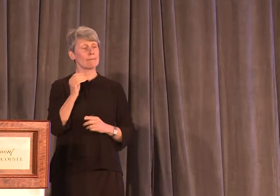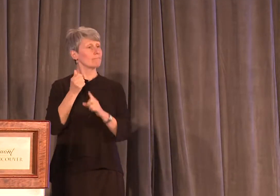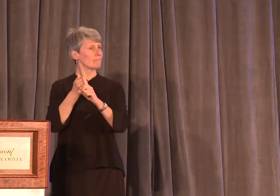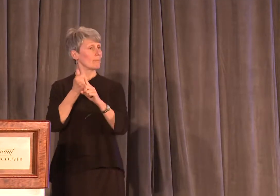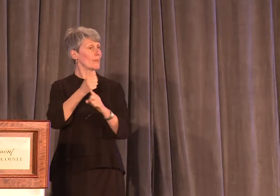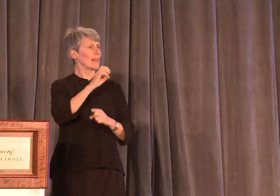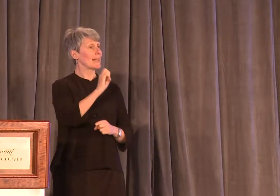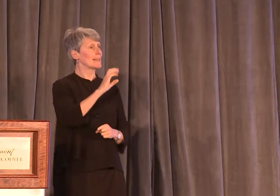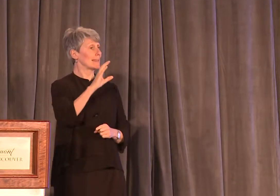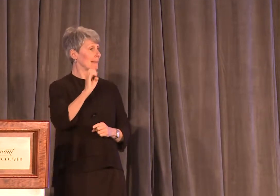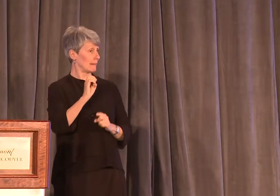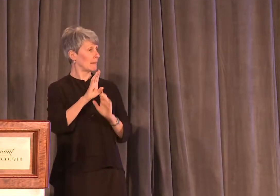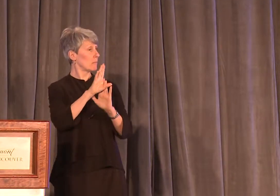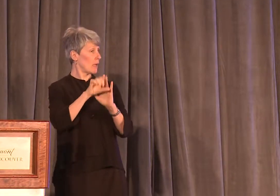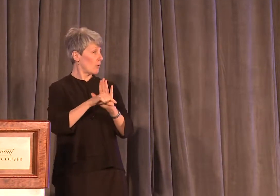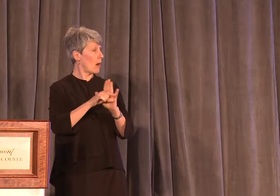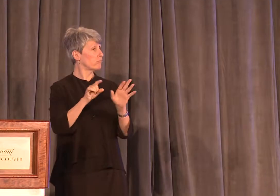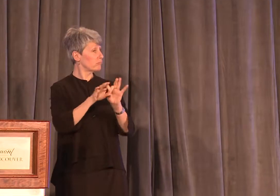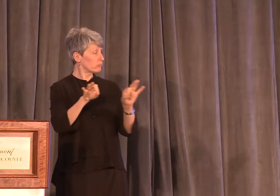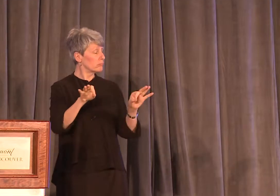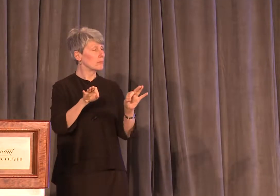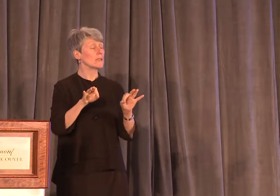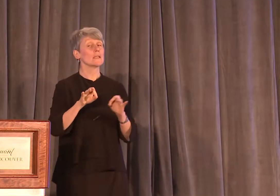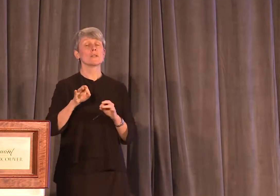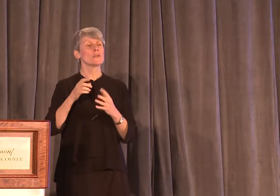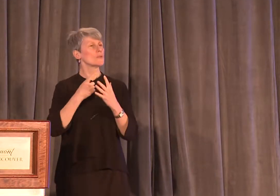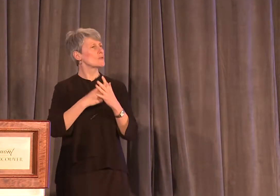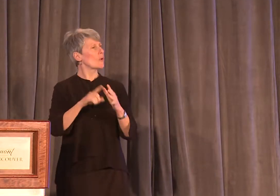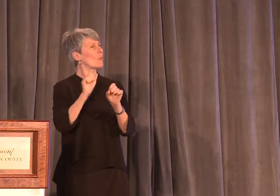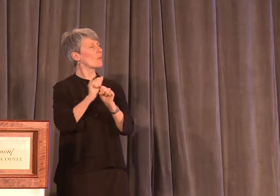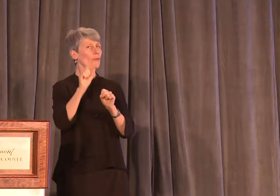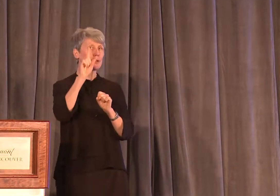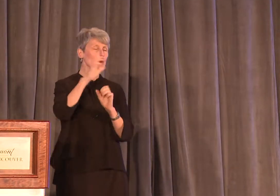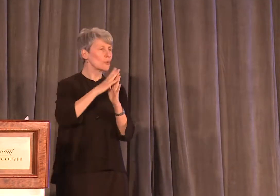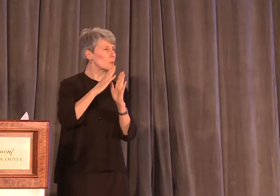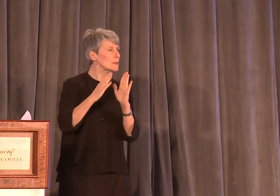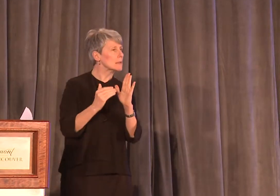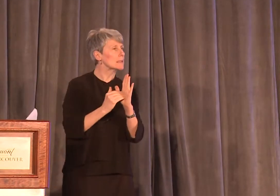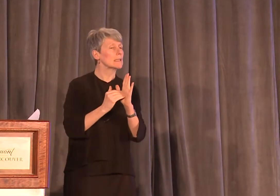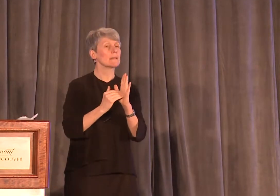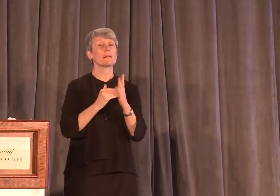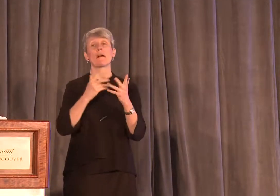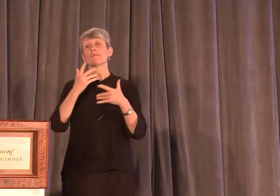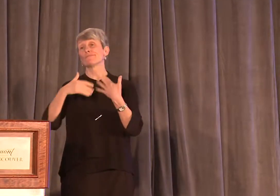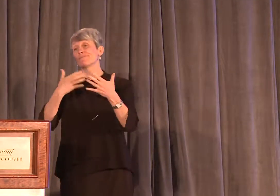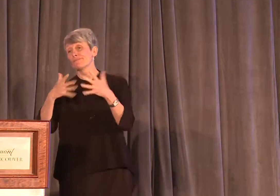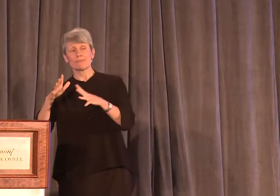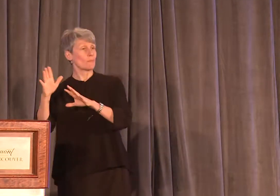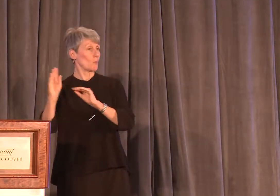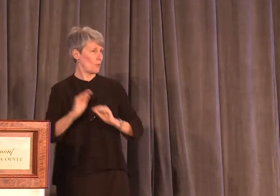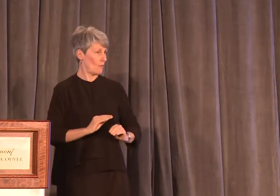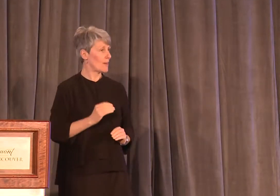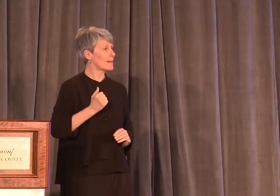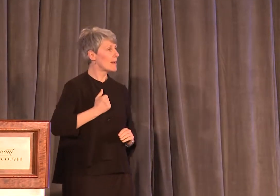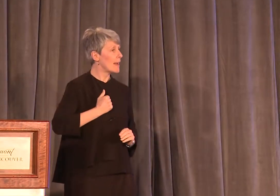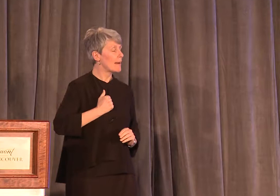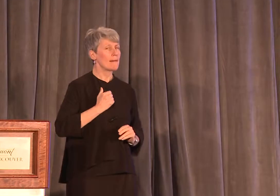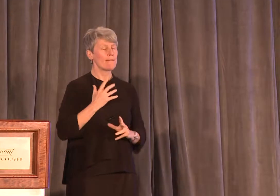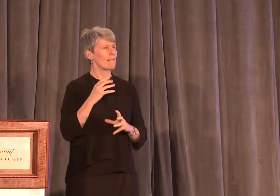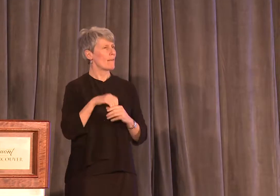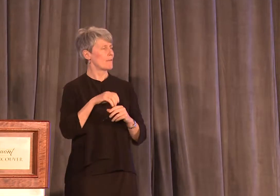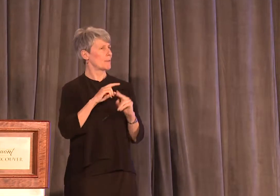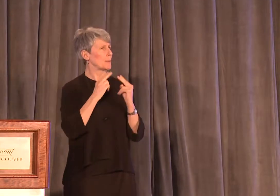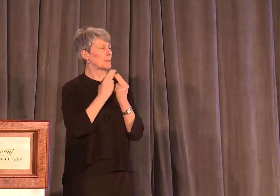educator by training. She began her working life in New Zealand before moving back to Canada. Her involvement with the labor movement